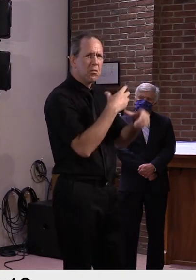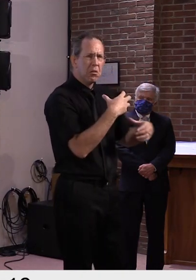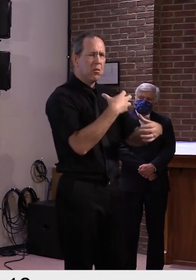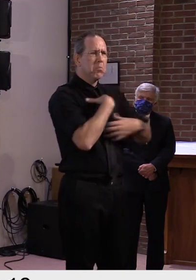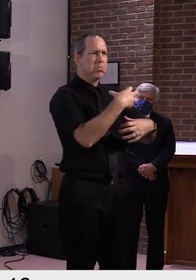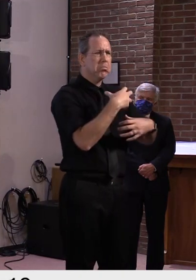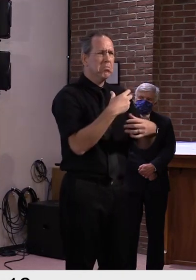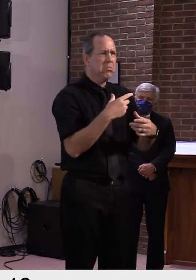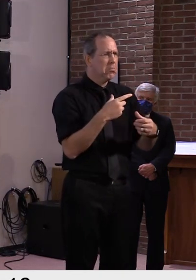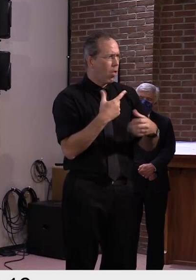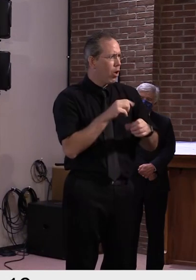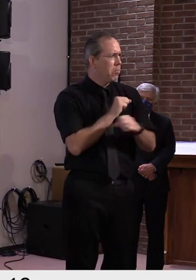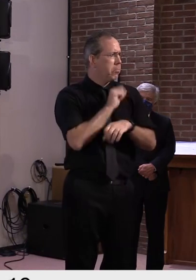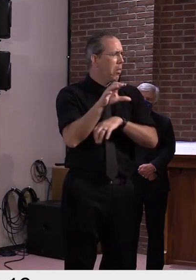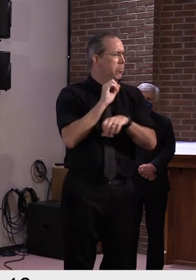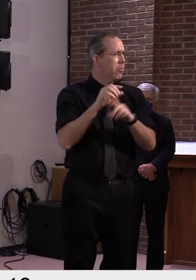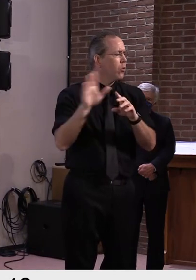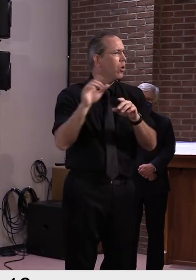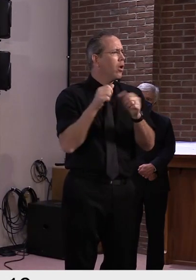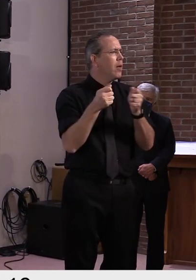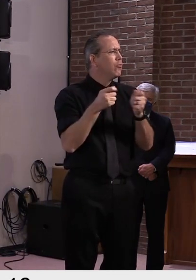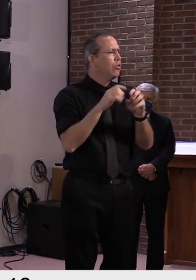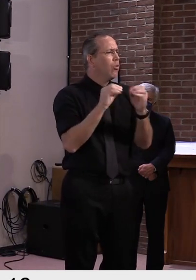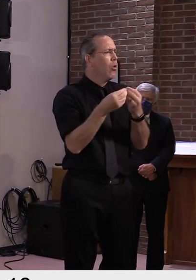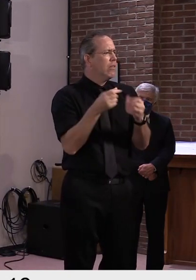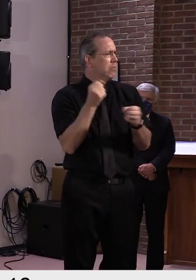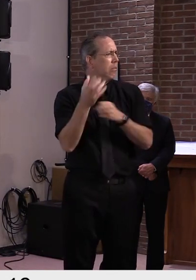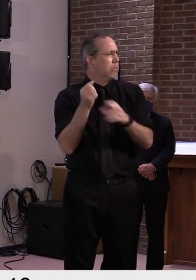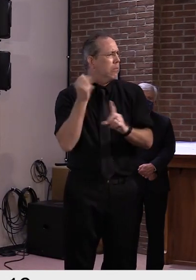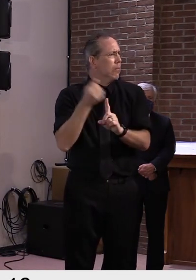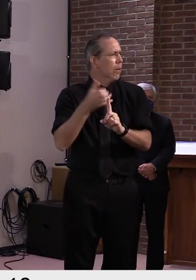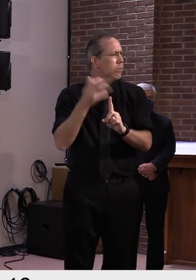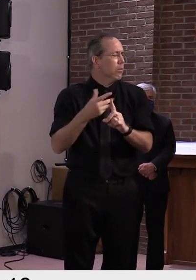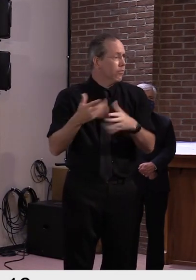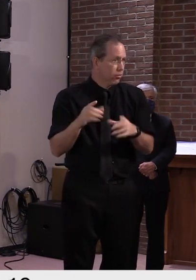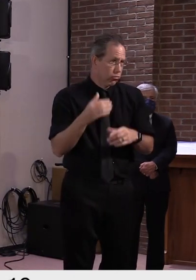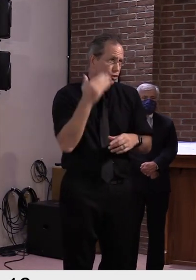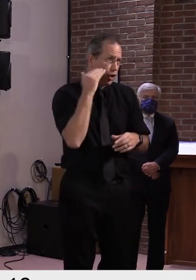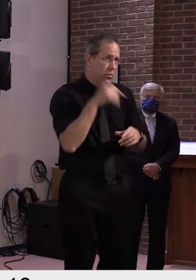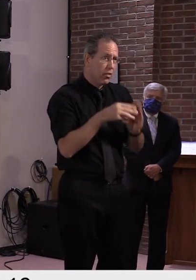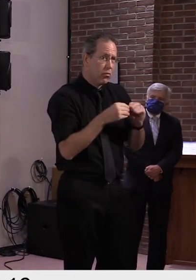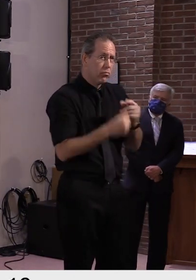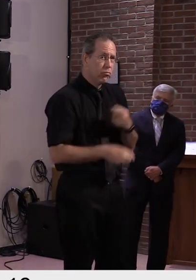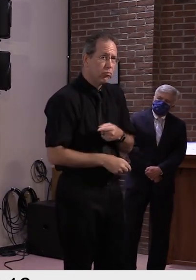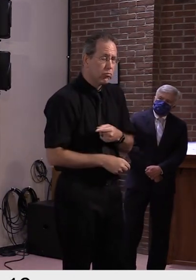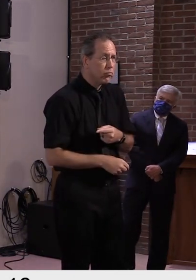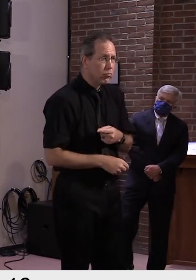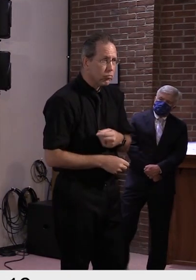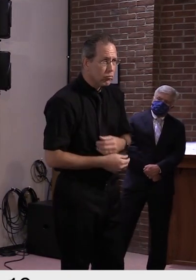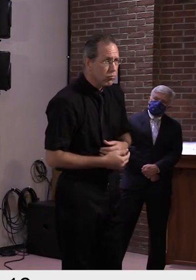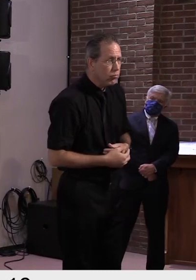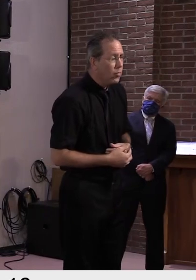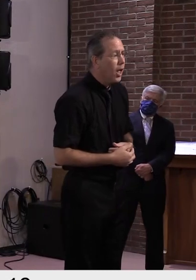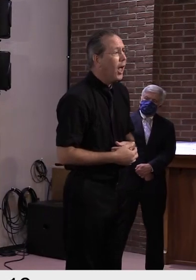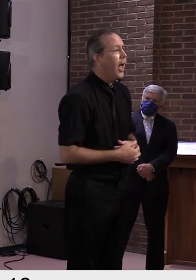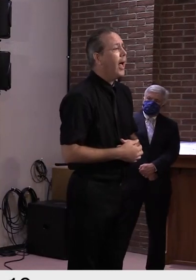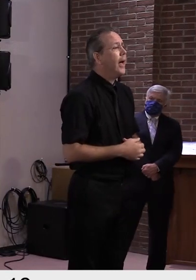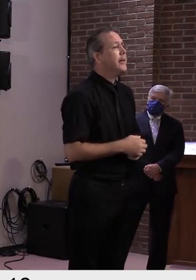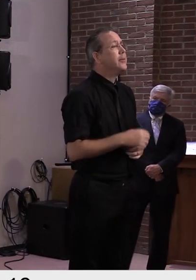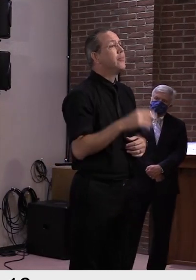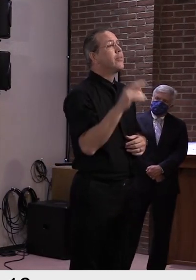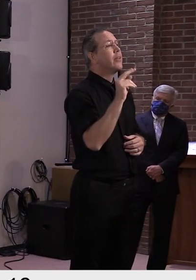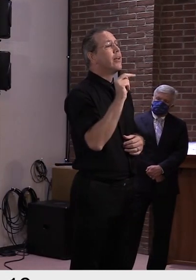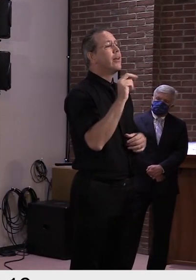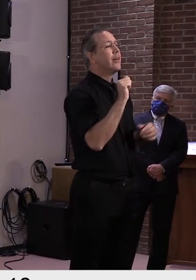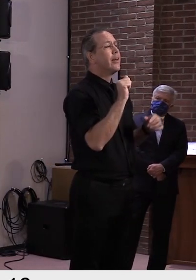I would also say this isn't unique to Vermont. In speaking to other governors throughout the country, they're experiencing the exact same